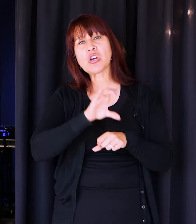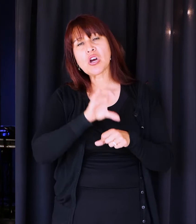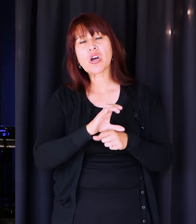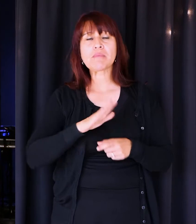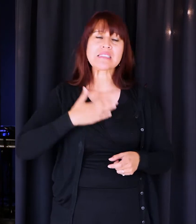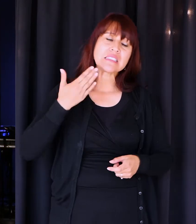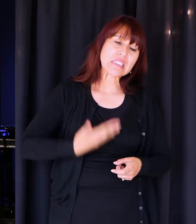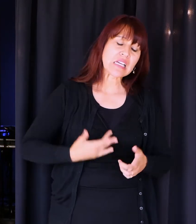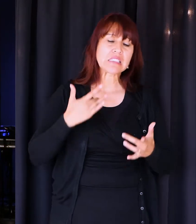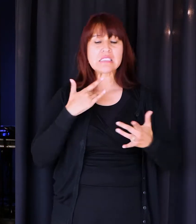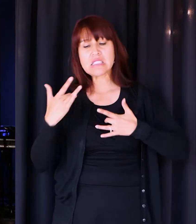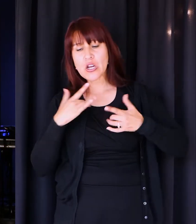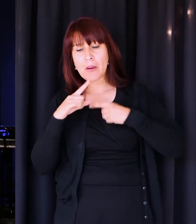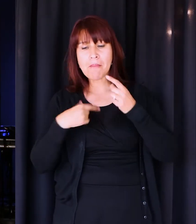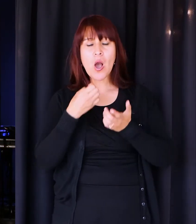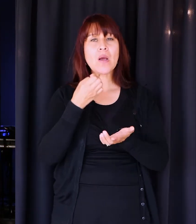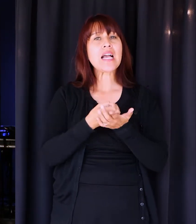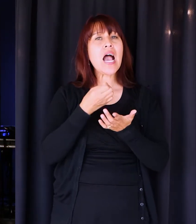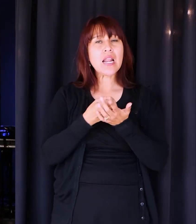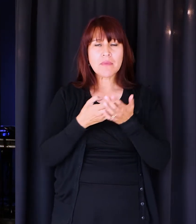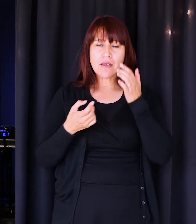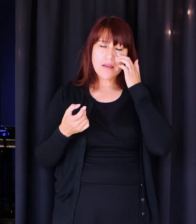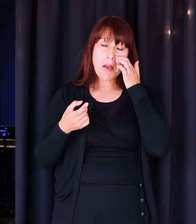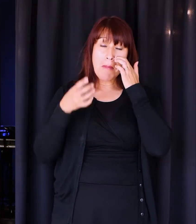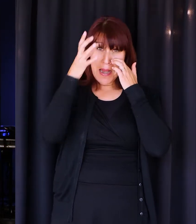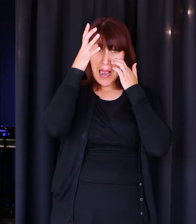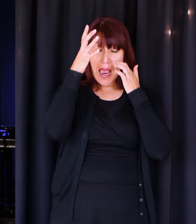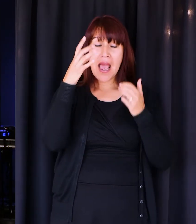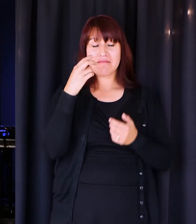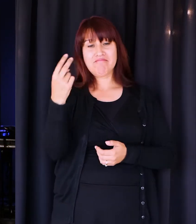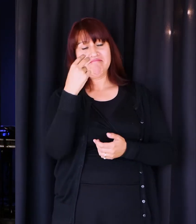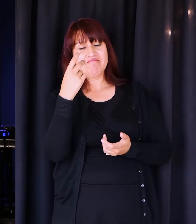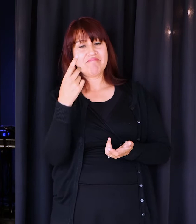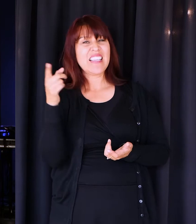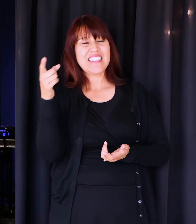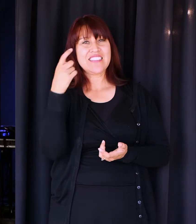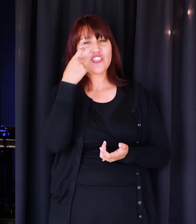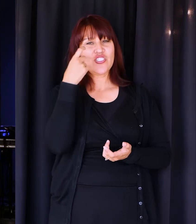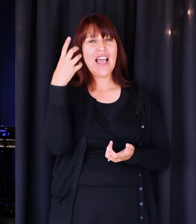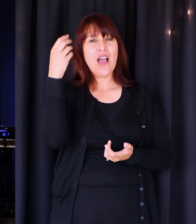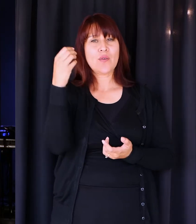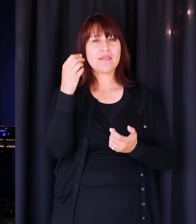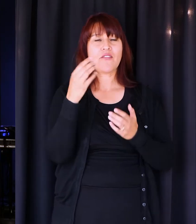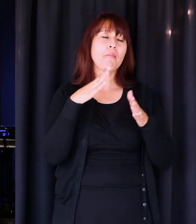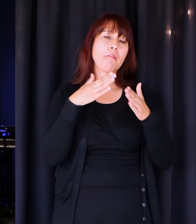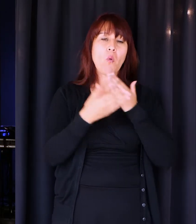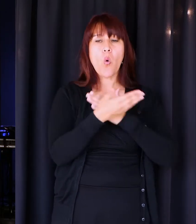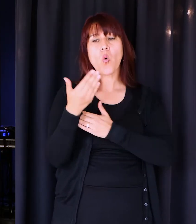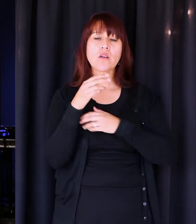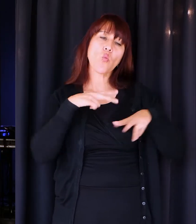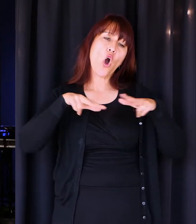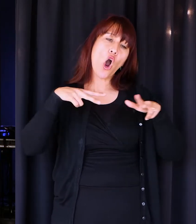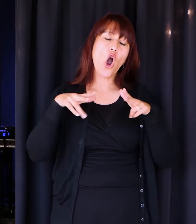worrying about the economy. And my dad comes in one day and he had just been out. He goes out every morning and walks and